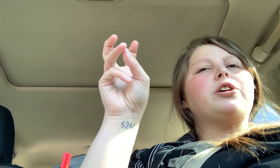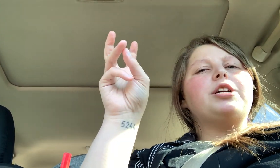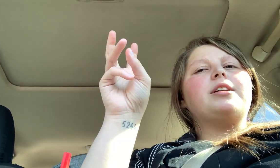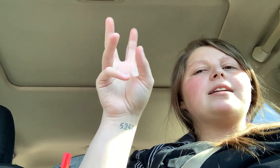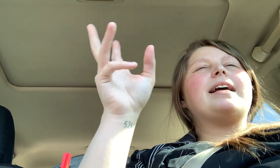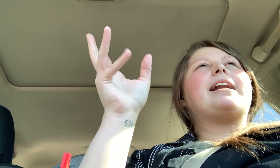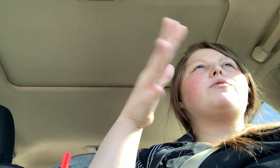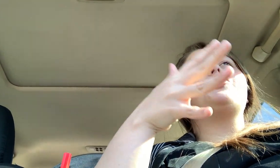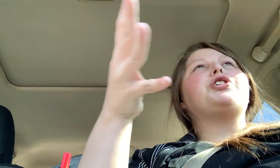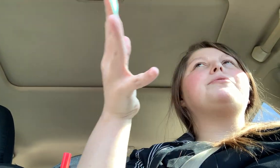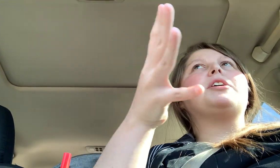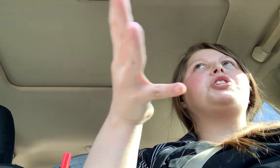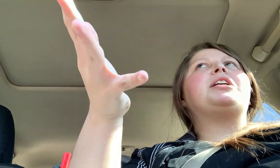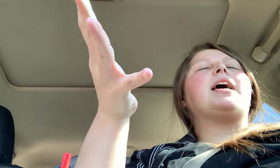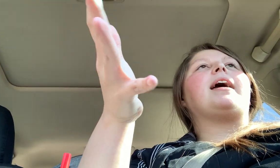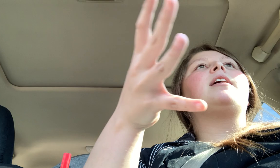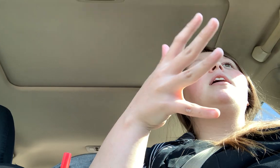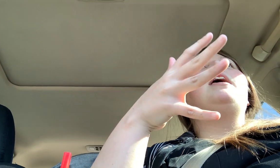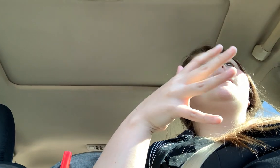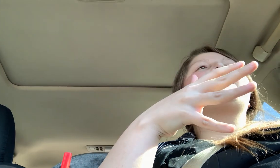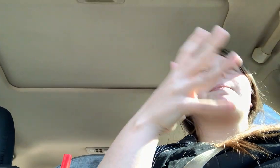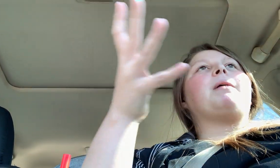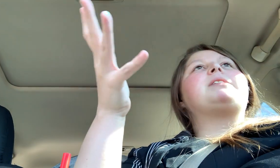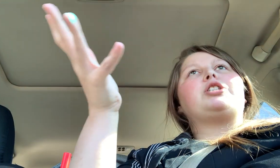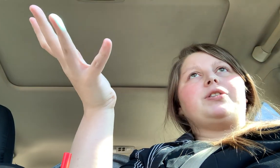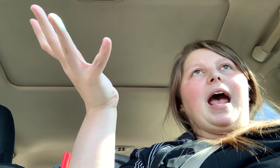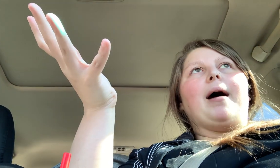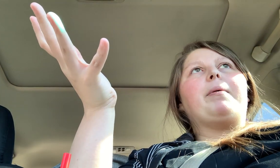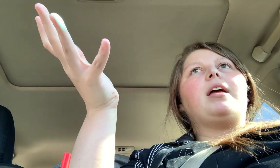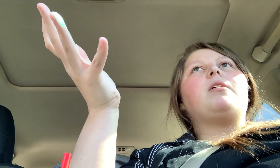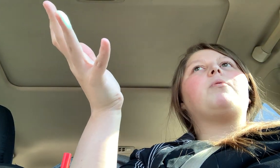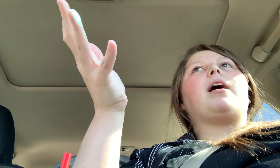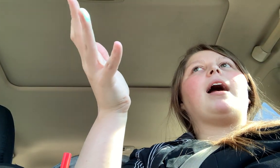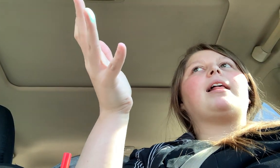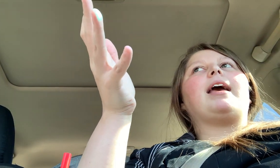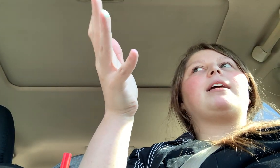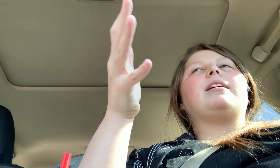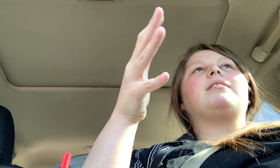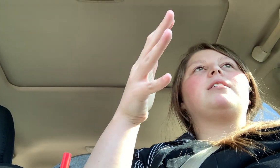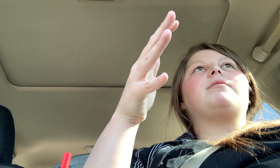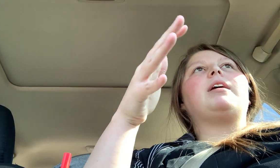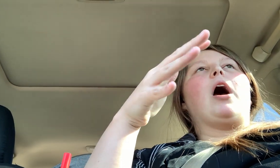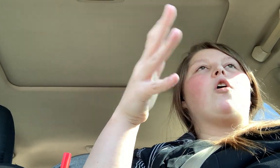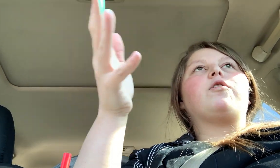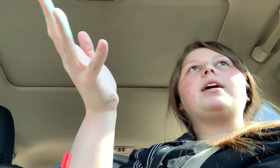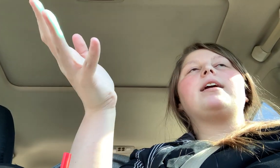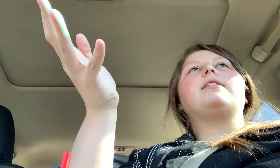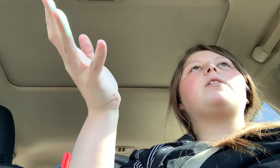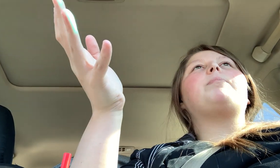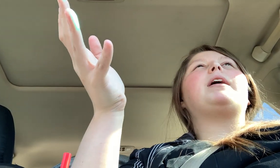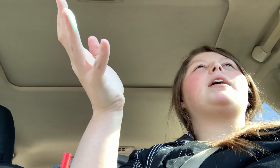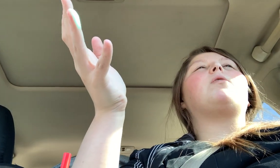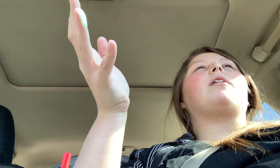cheat days. Like I don't choose a cheat day. Sometimes they just happen where I like overeat a little bit or,